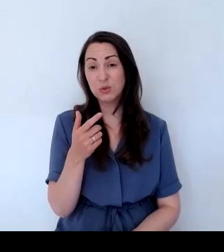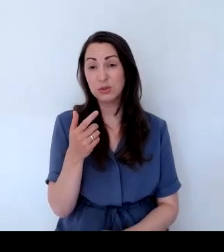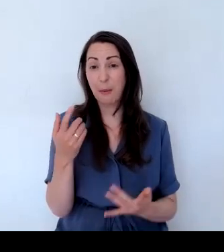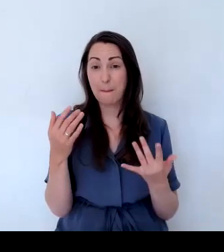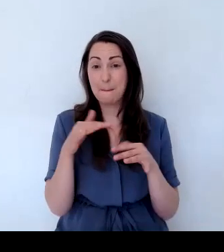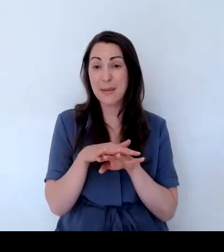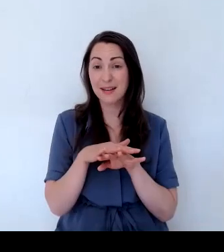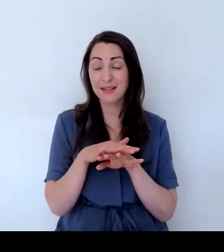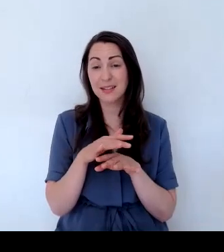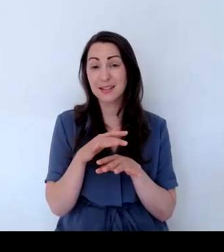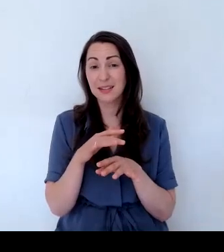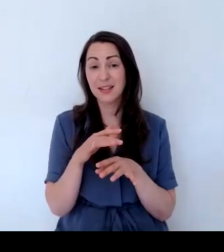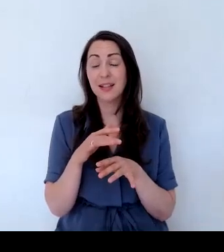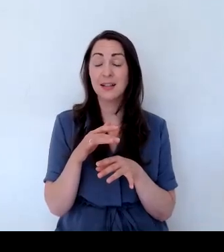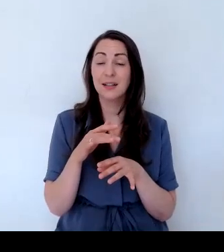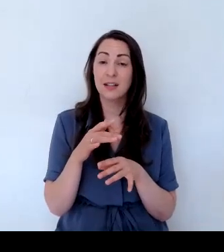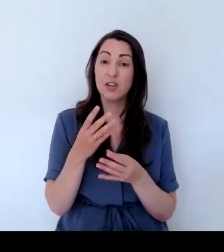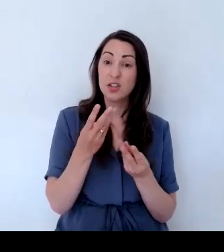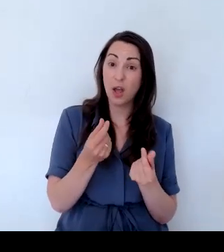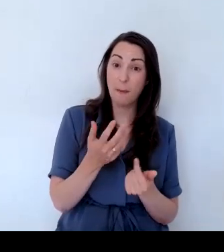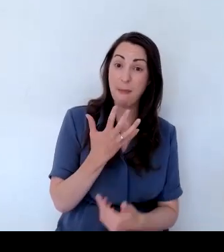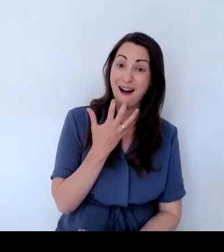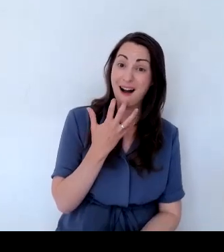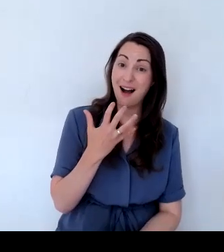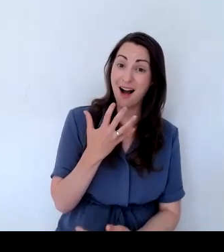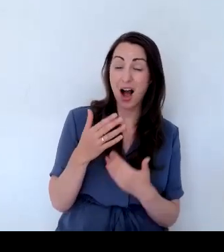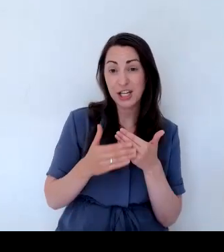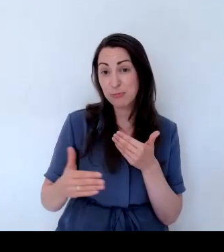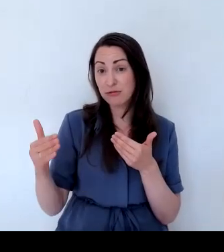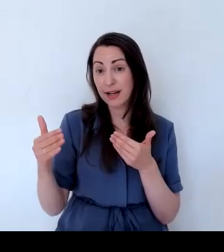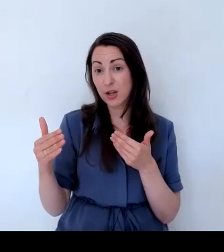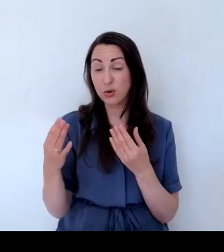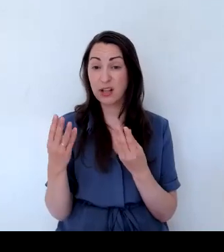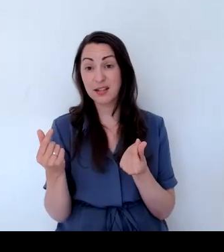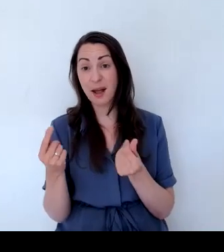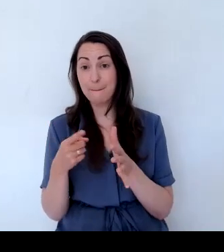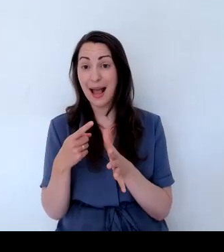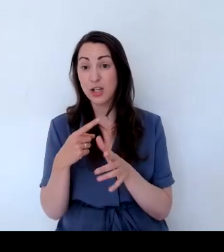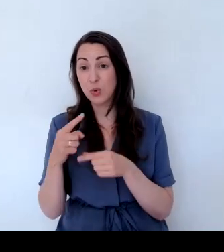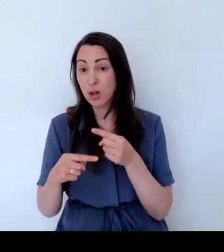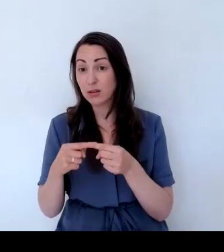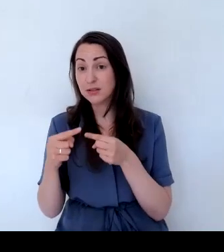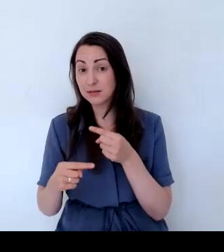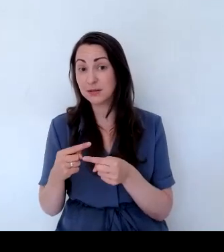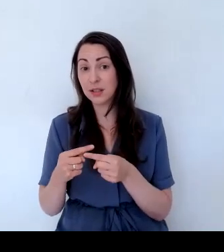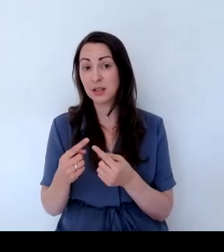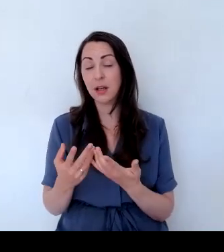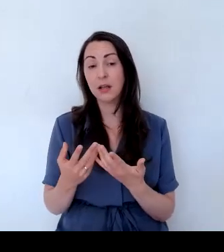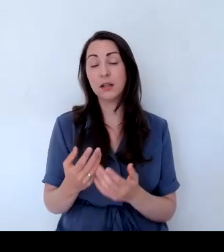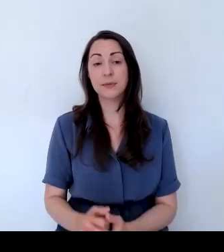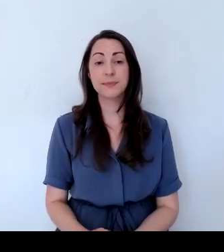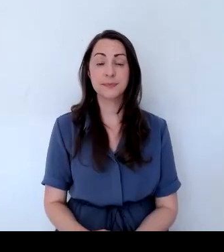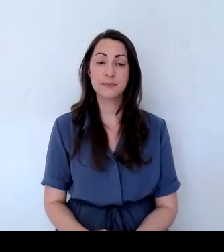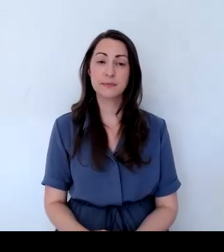you know, to mix, not to mix those up. And as long as you put plenty of the same thing together,